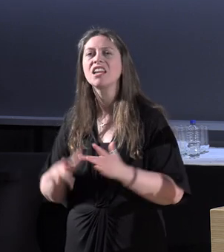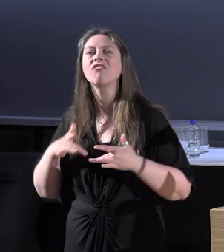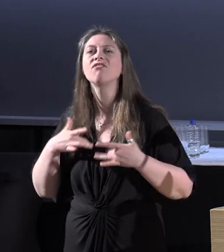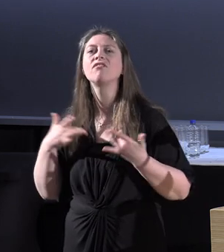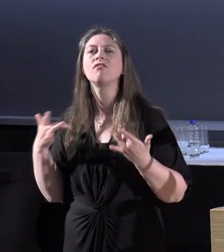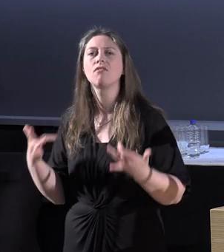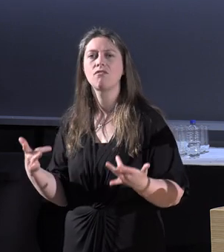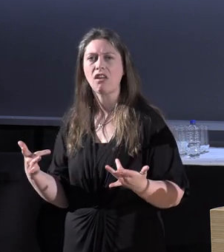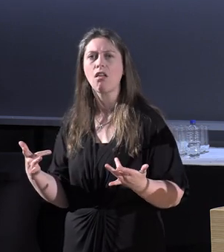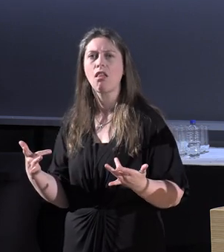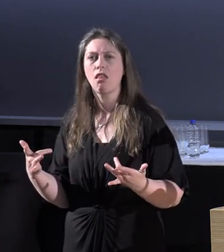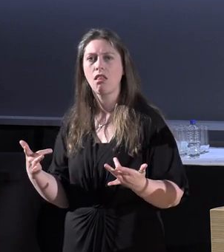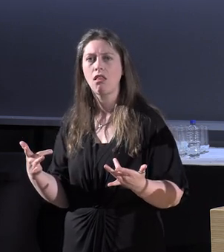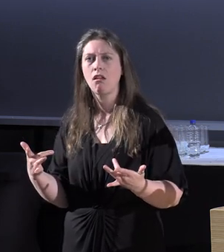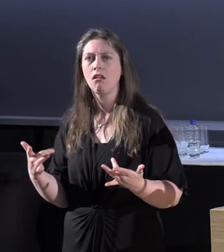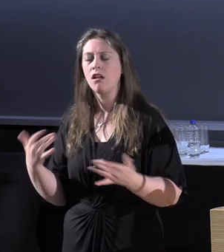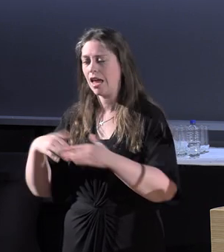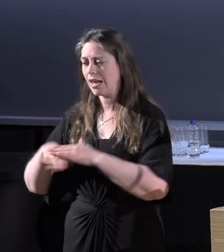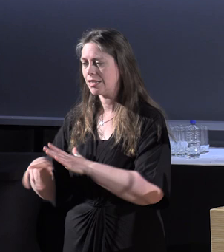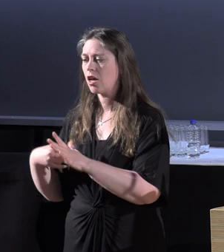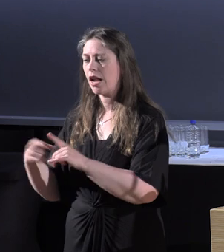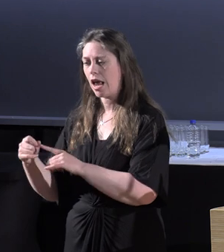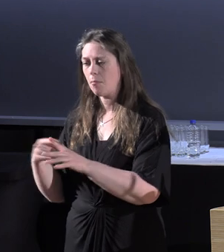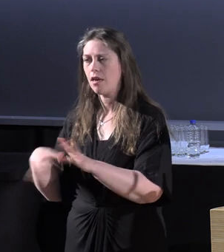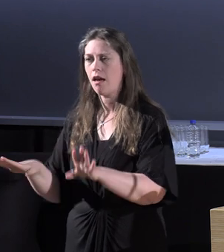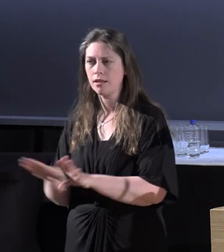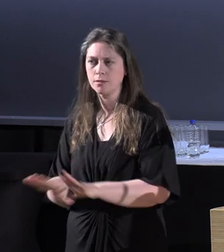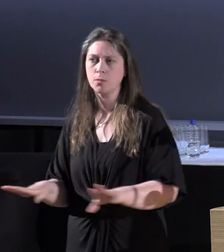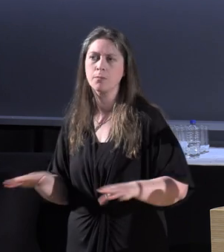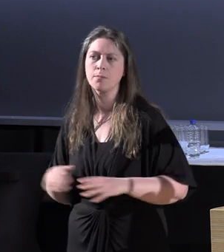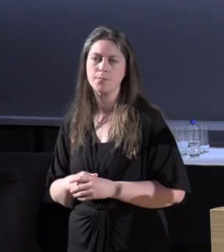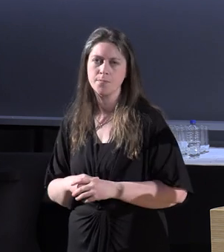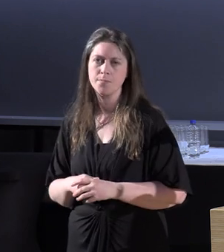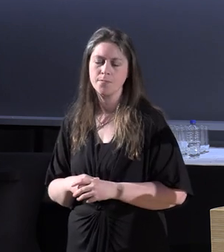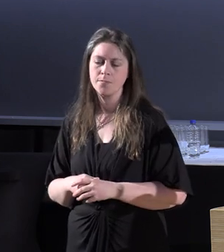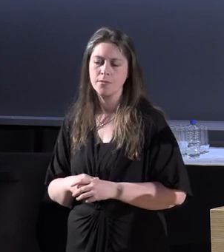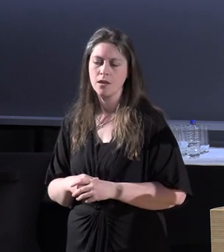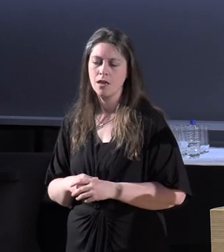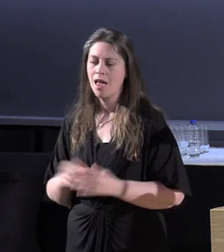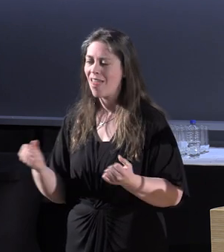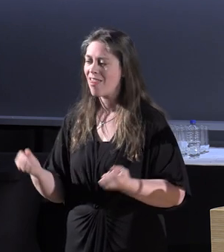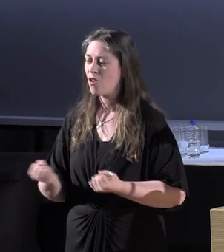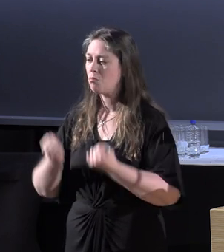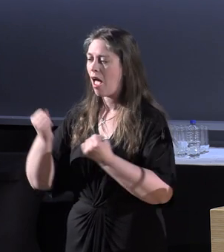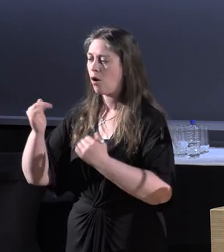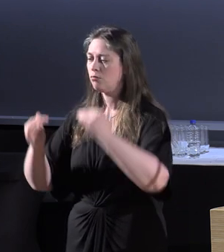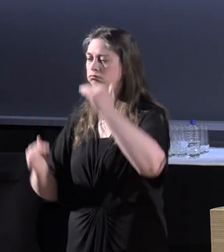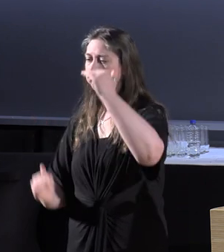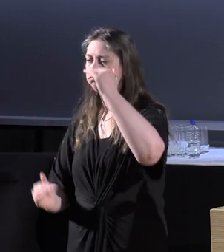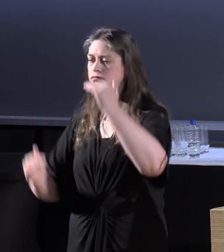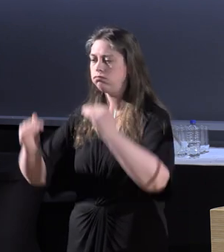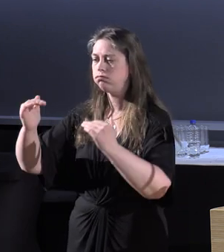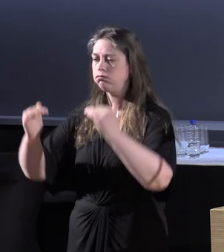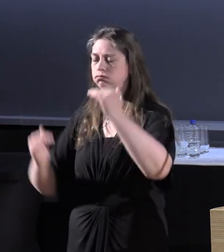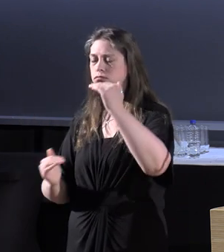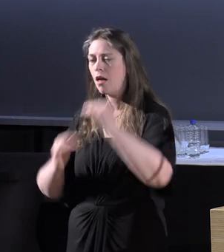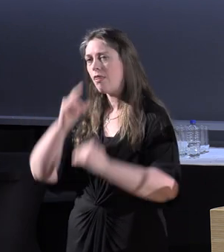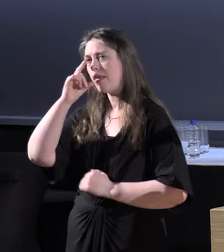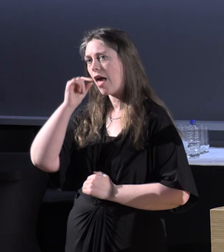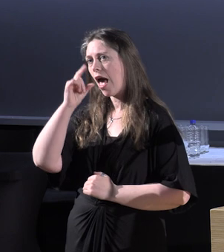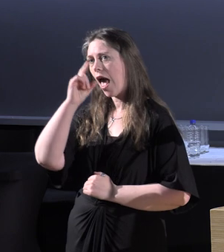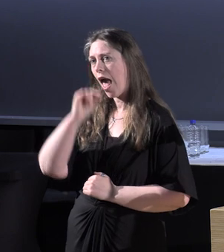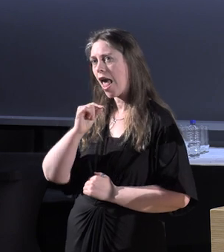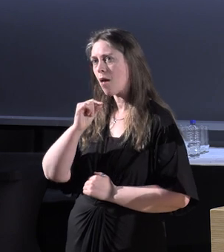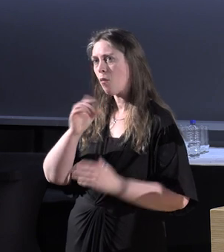feel within APA contexts. The power exists with the able moral majority,